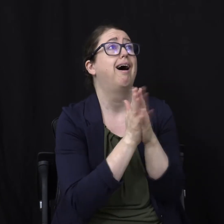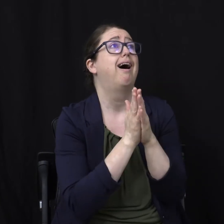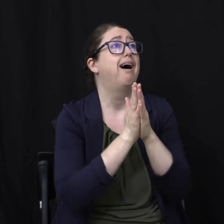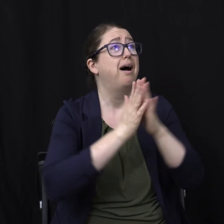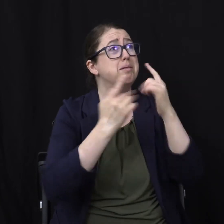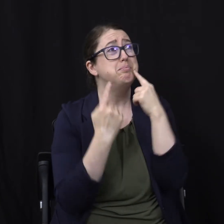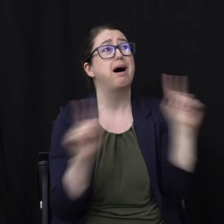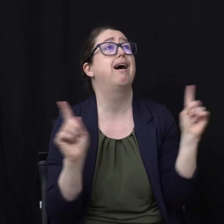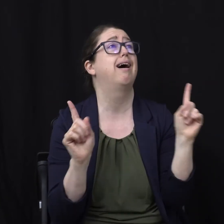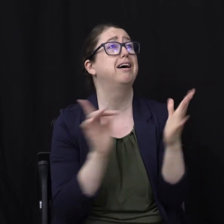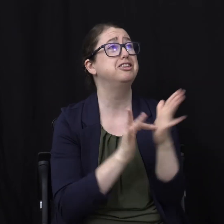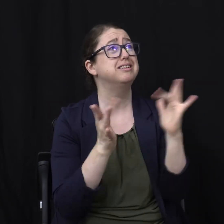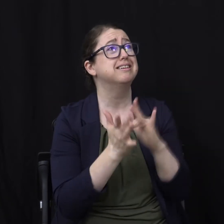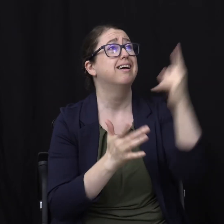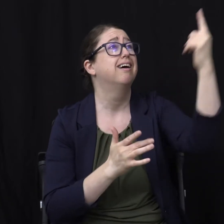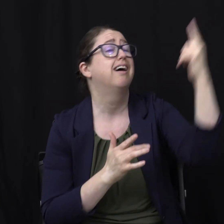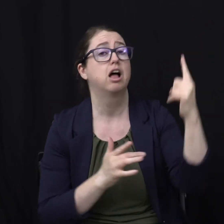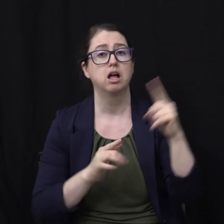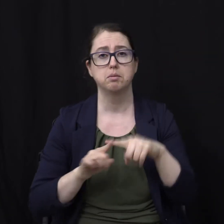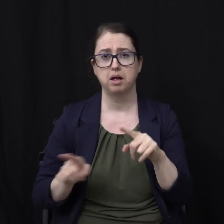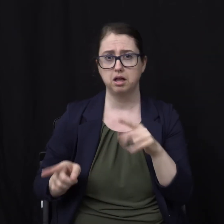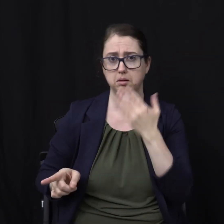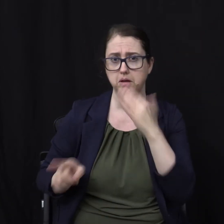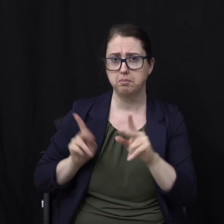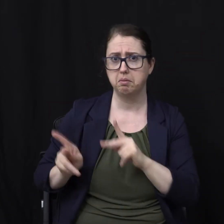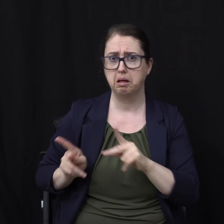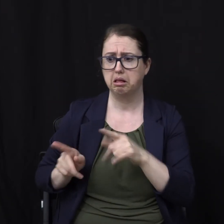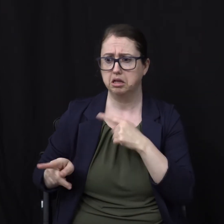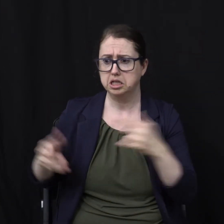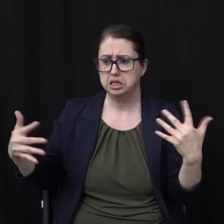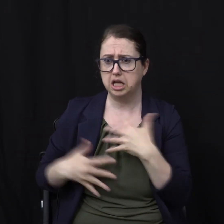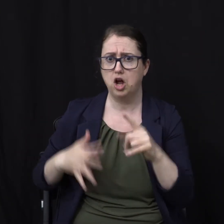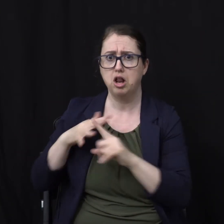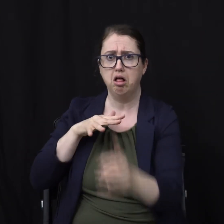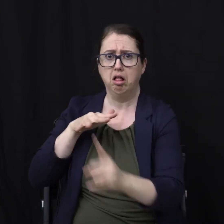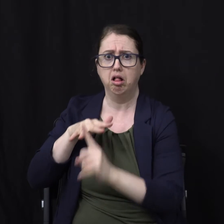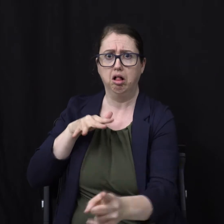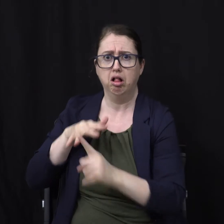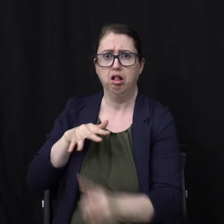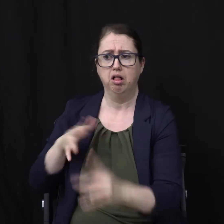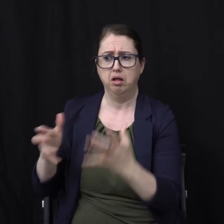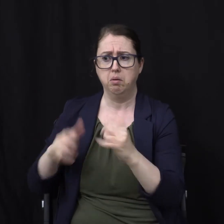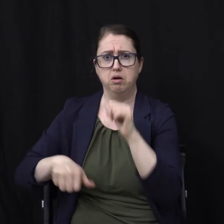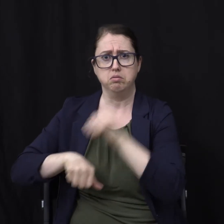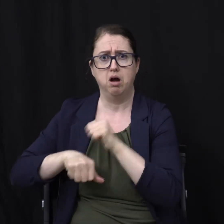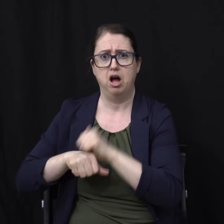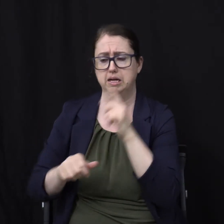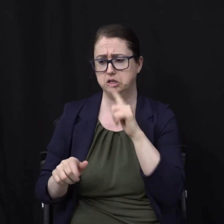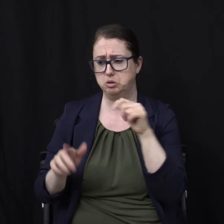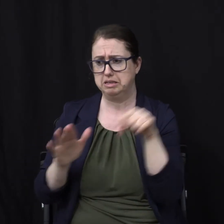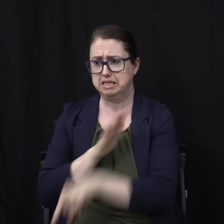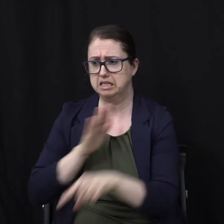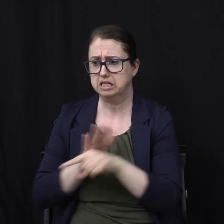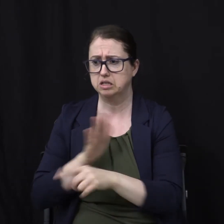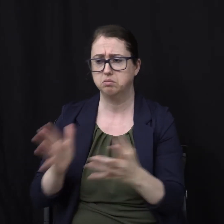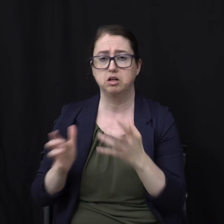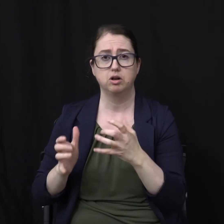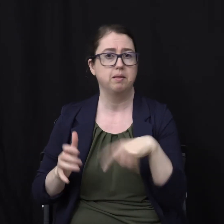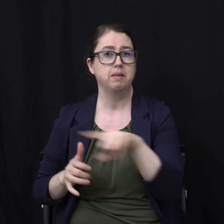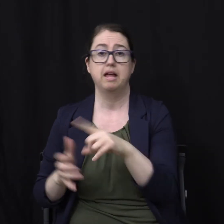He will save us They are running away Into the caves Away into the mountains And calling on the rocks To fall on them And they don't